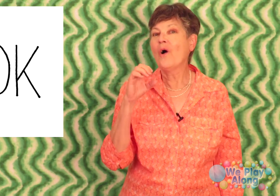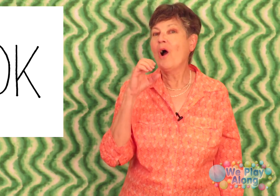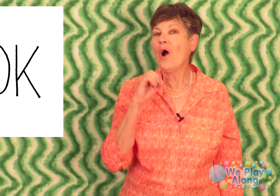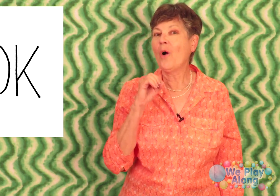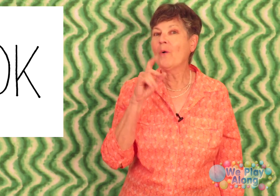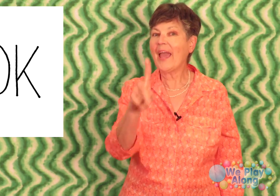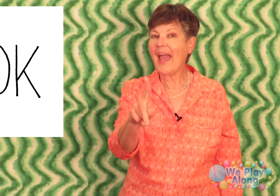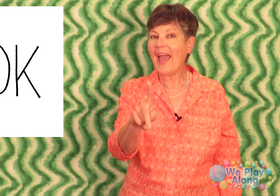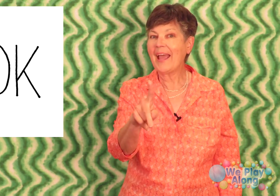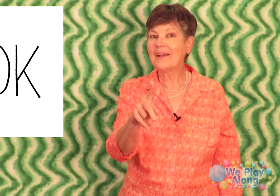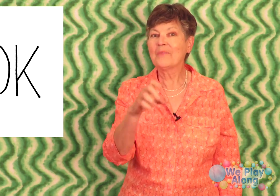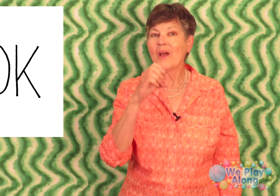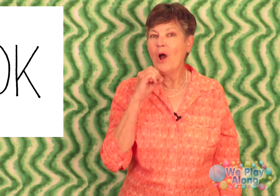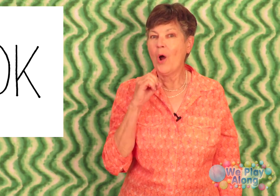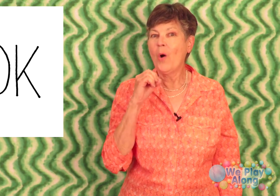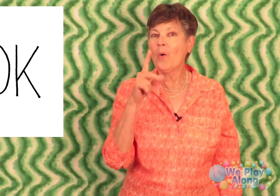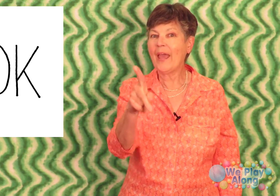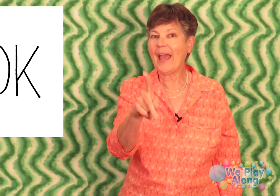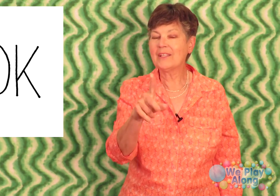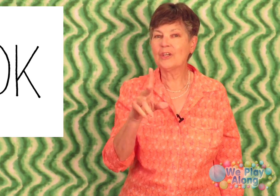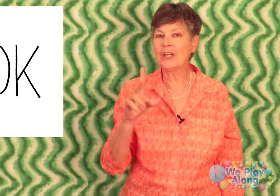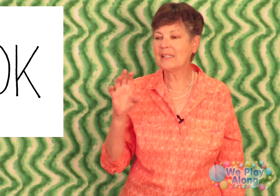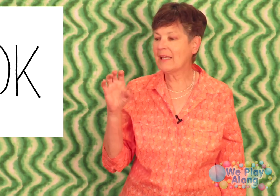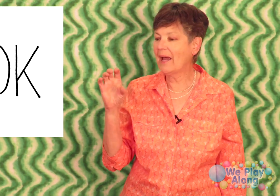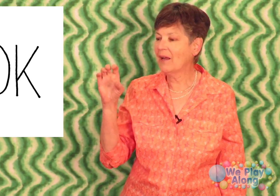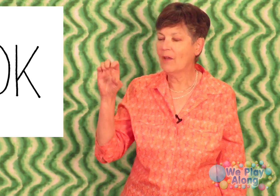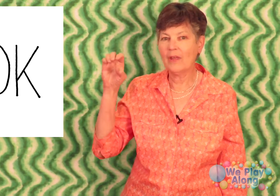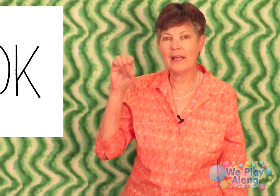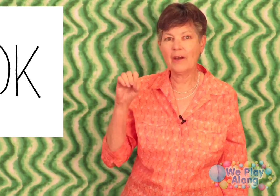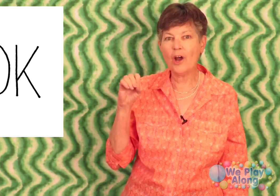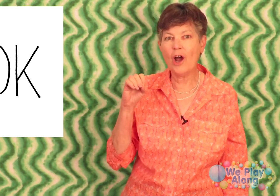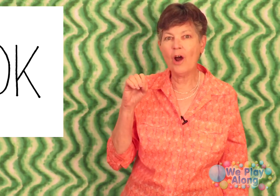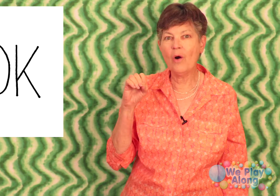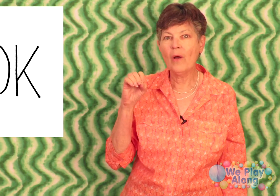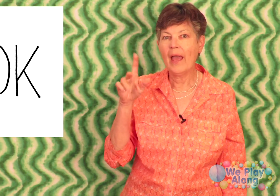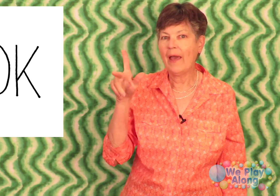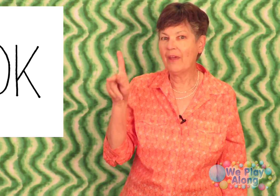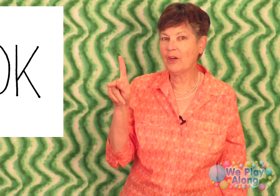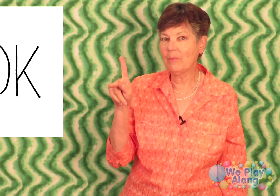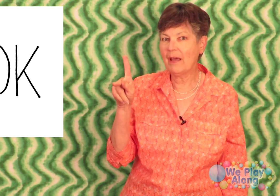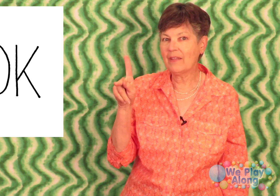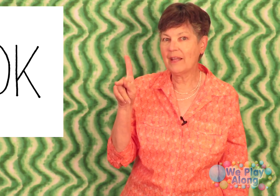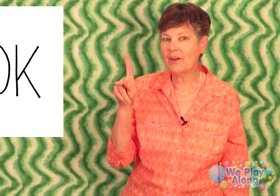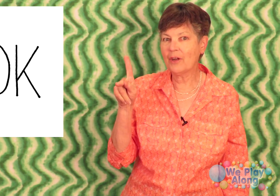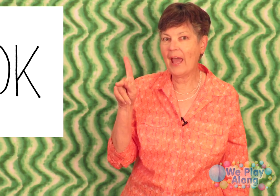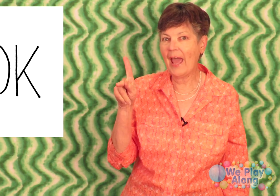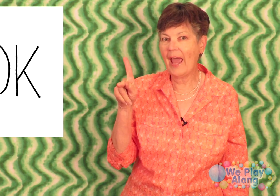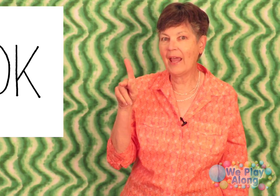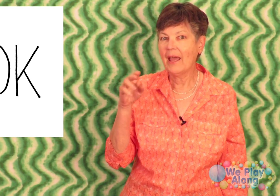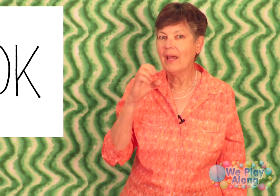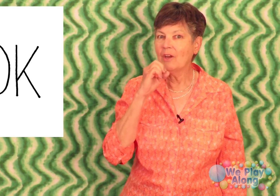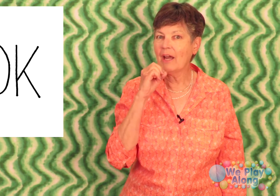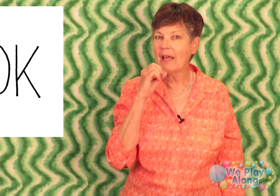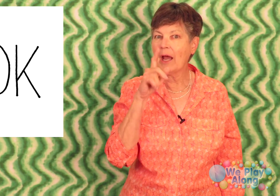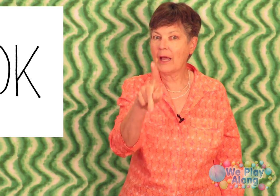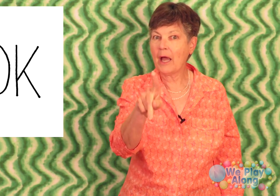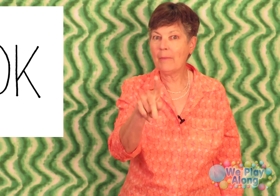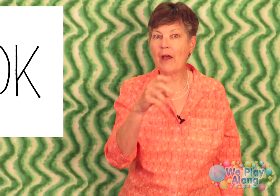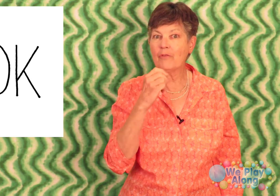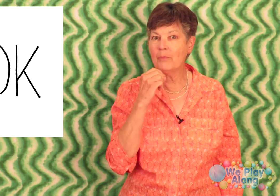okay okay so you're going to sign the letter O and then you're going to make the letter K you're going to kind of come out from